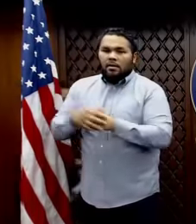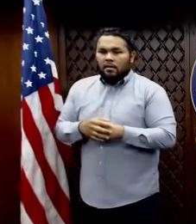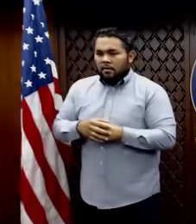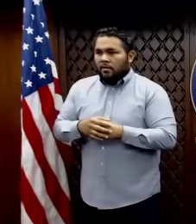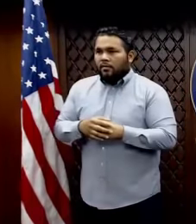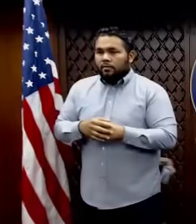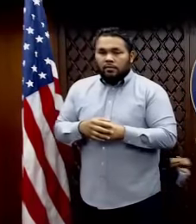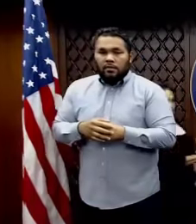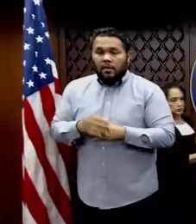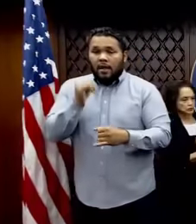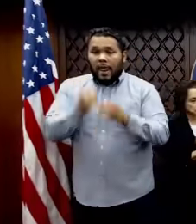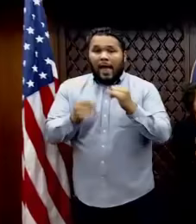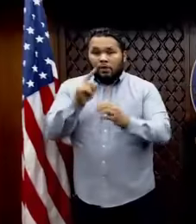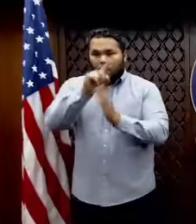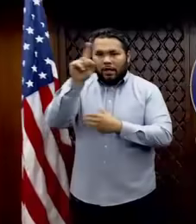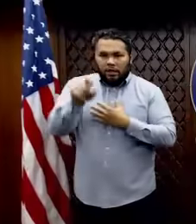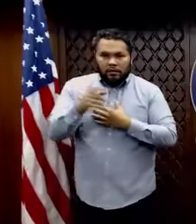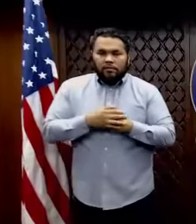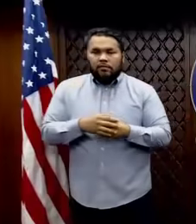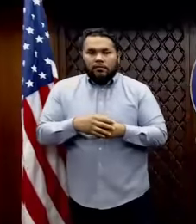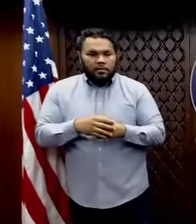Yes. I'd like to ask the governor.